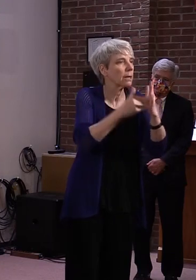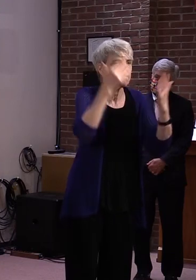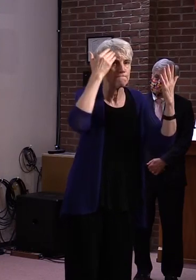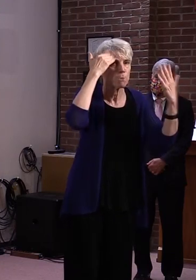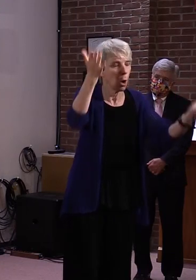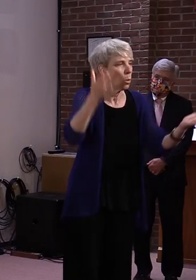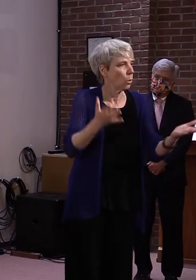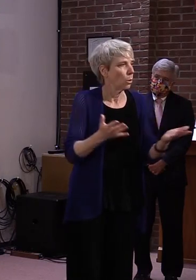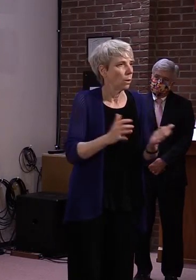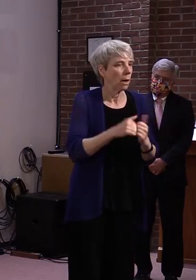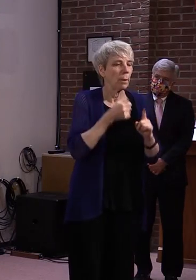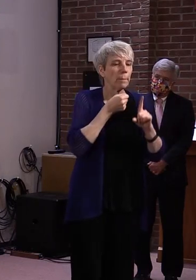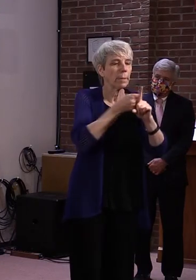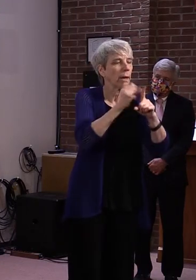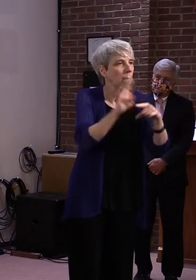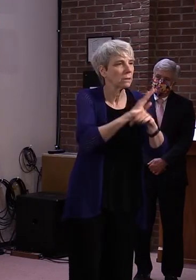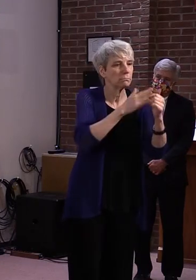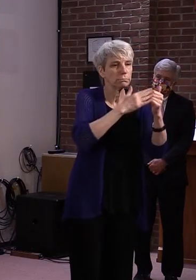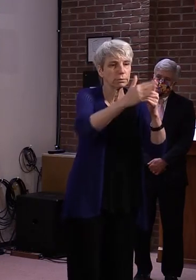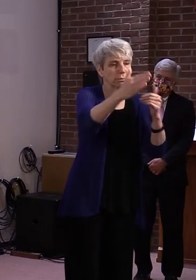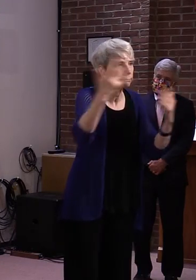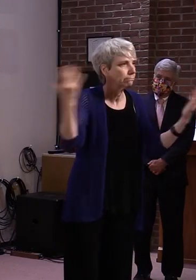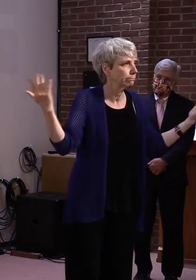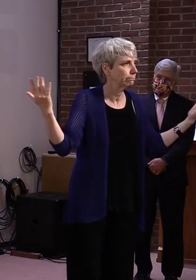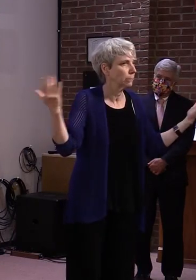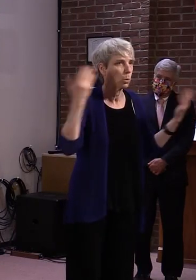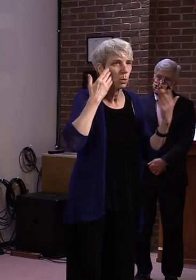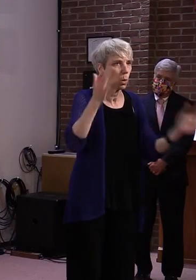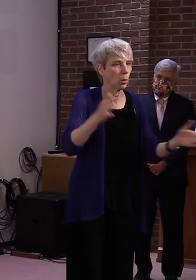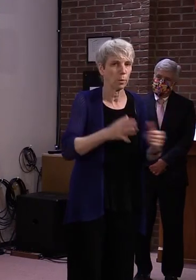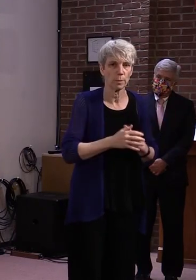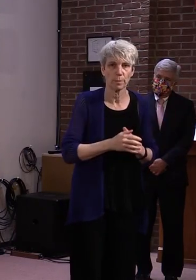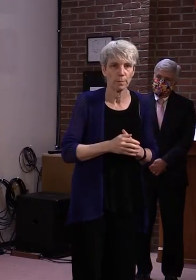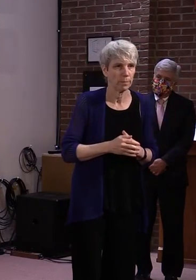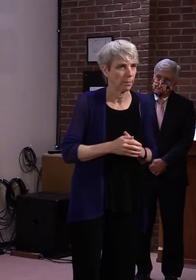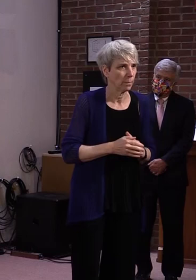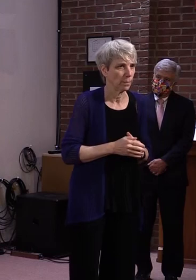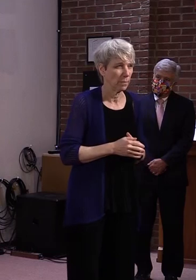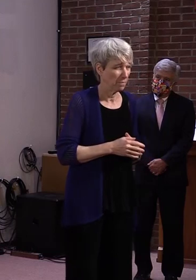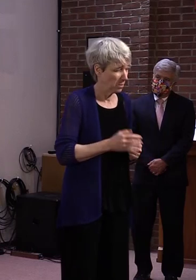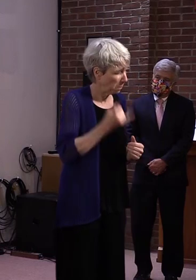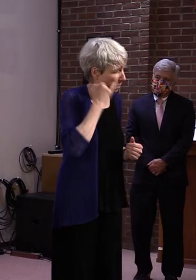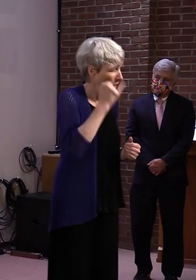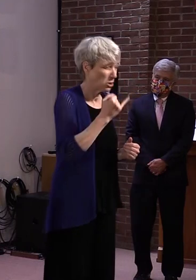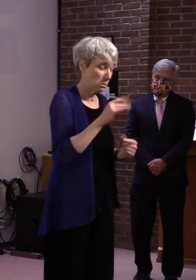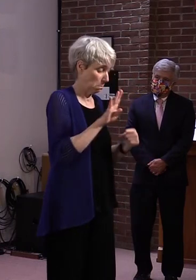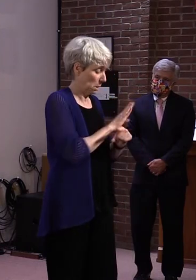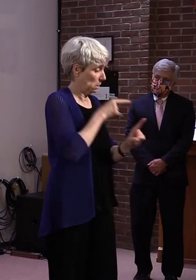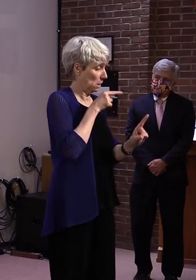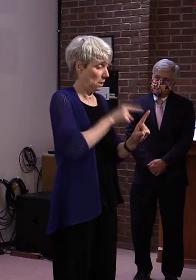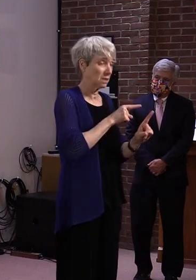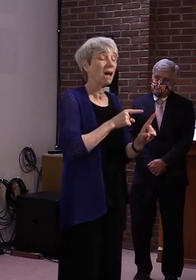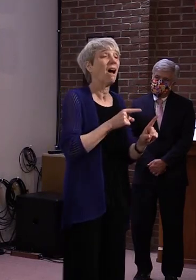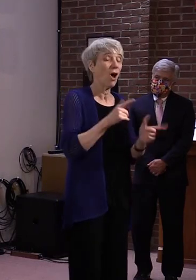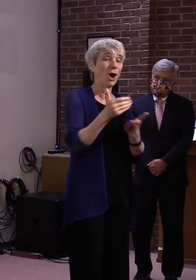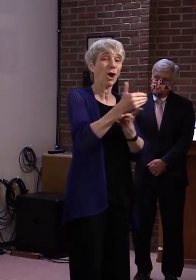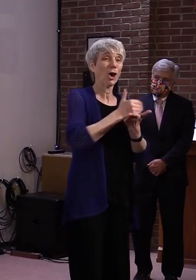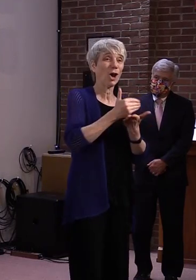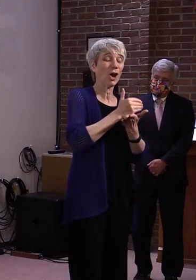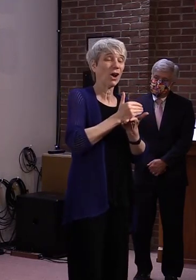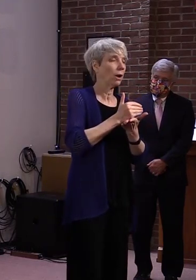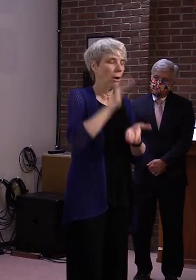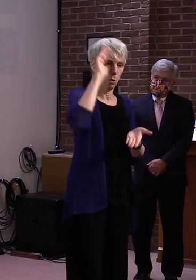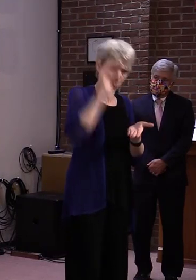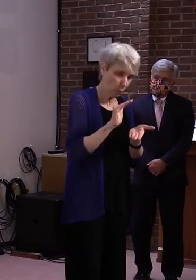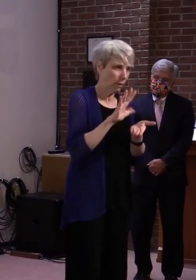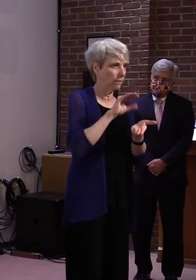question, we would have to know how many businesses do we know that could survive at 50% capacity? I mean, some of them